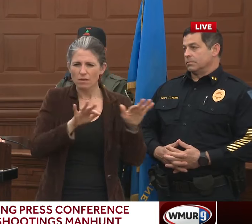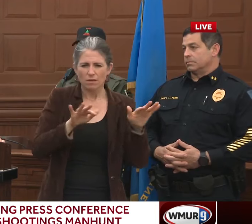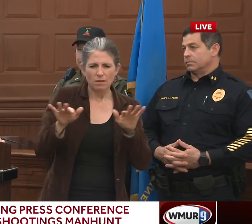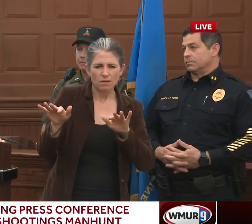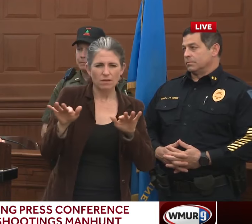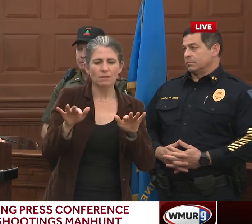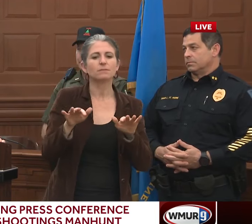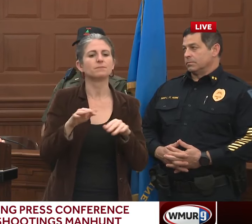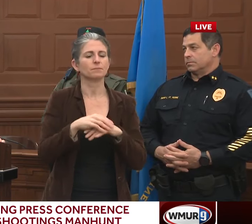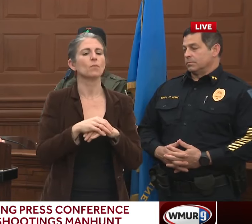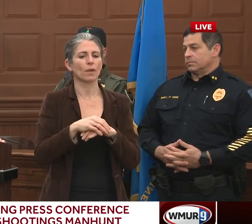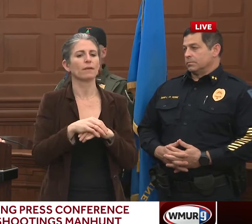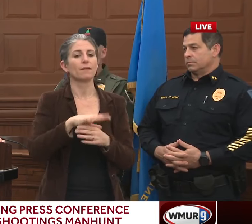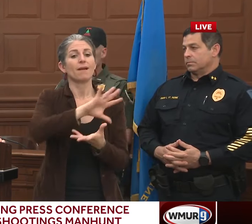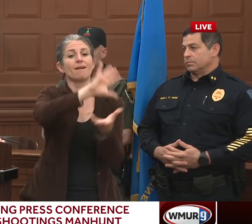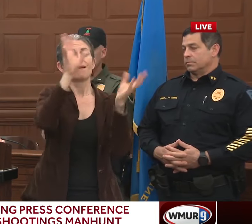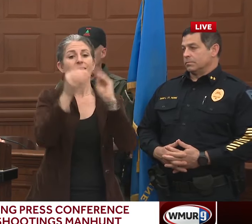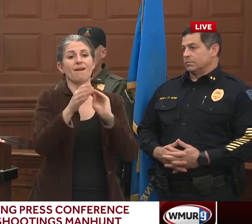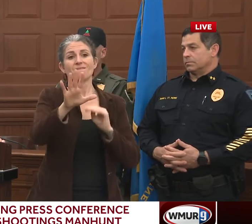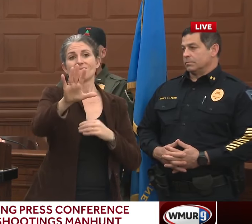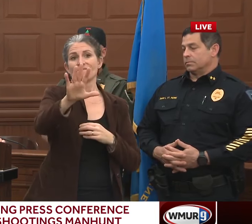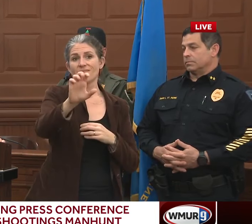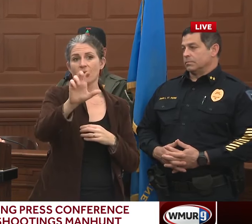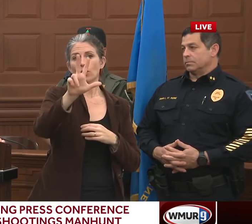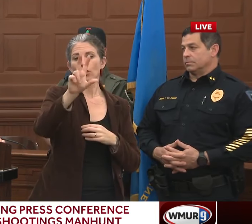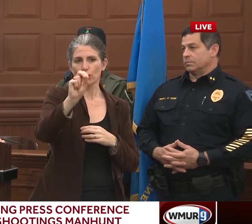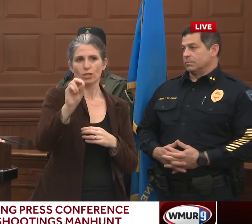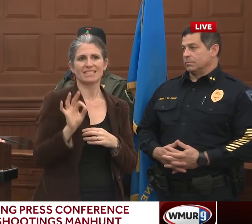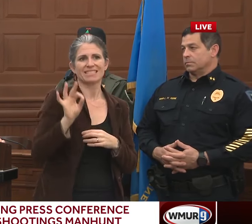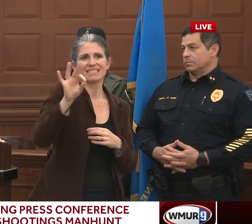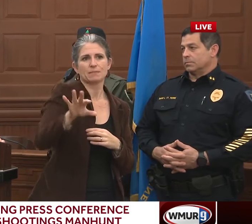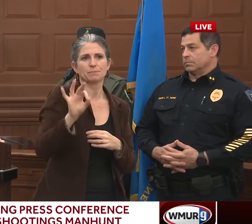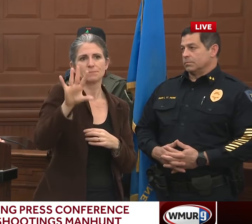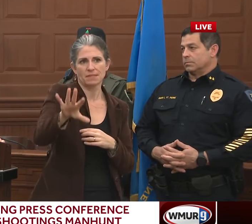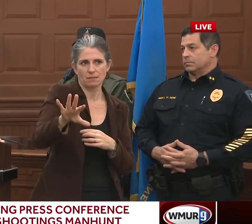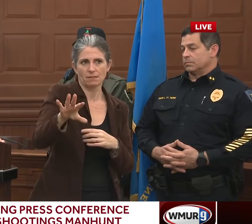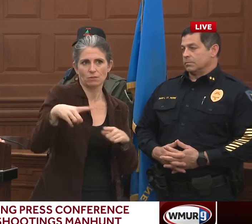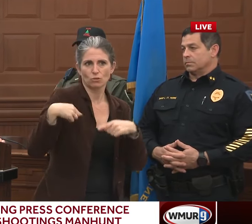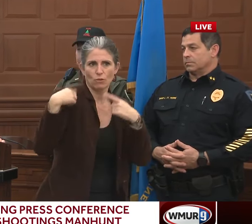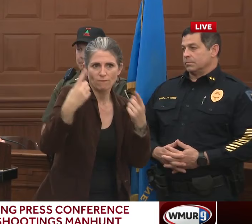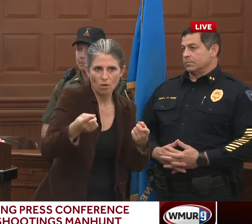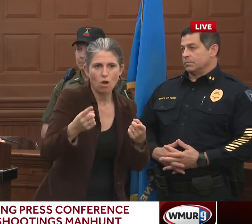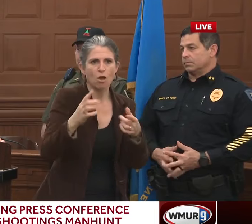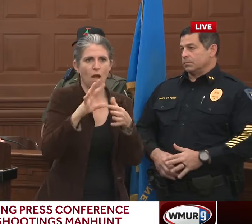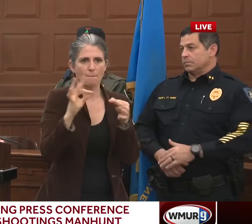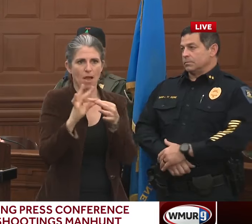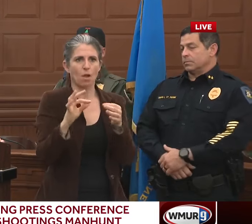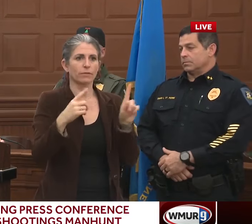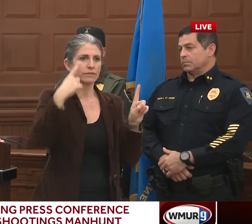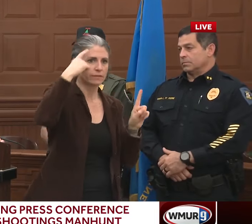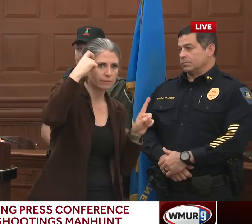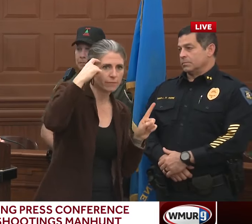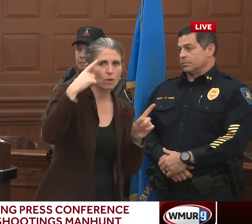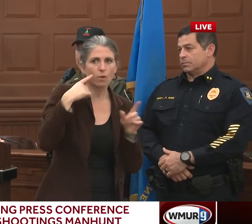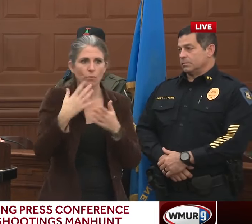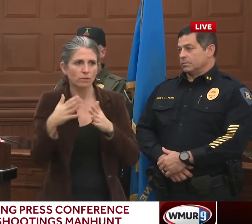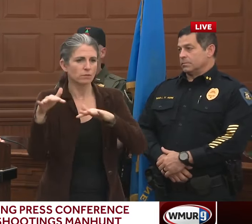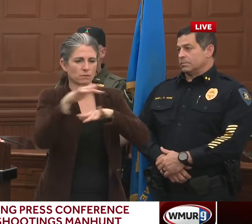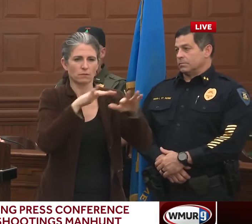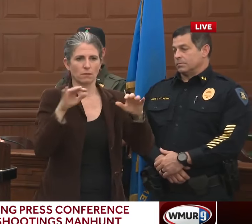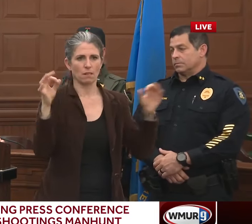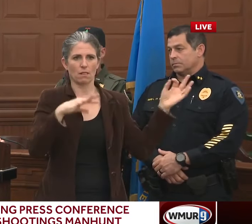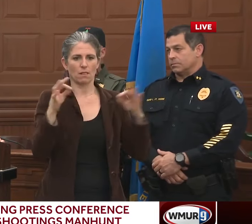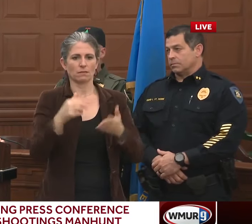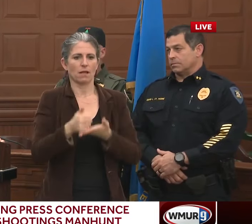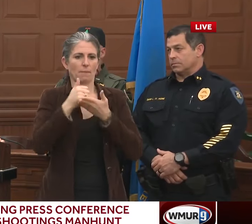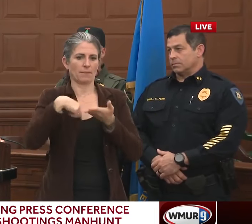that have come in. Some of those have been sightings. Some of those have been, and I would say as simple as, but, hey, I've got a vacant house that's in